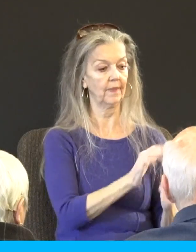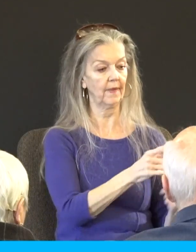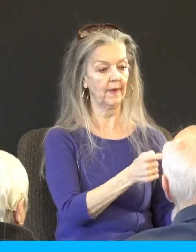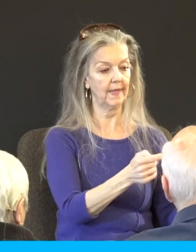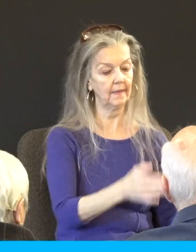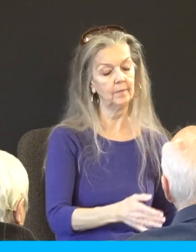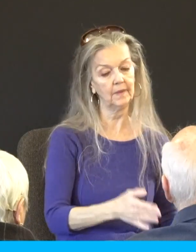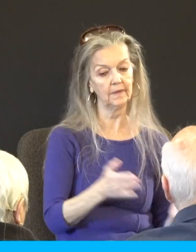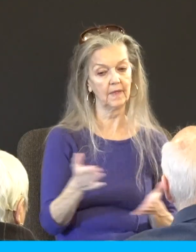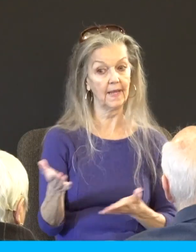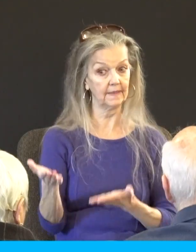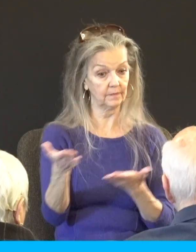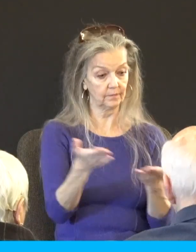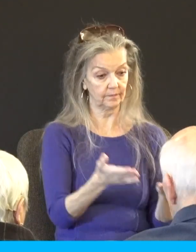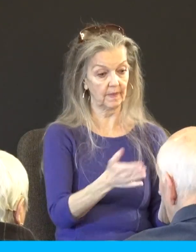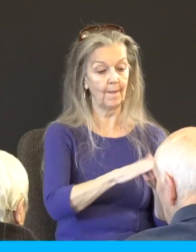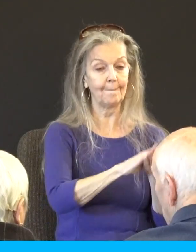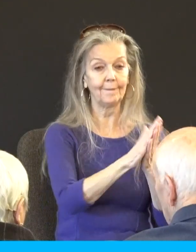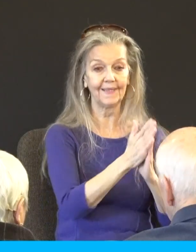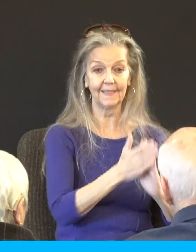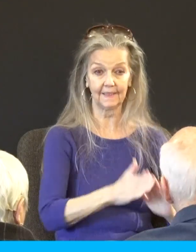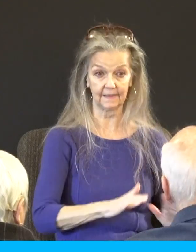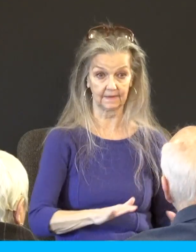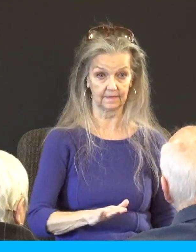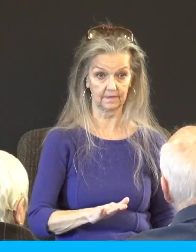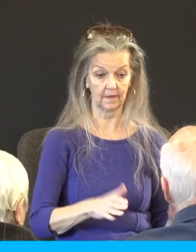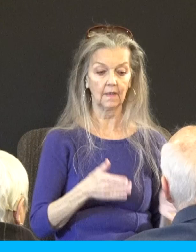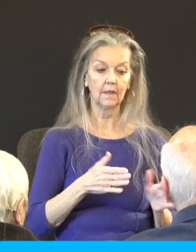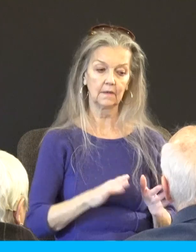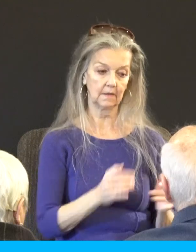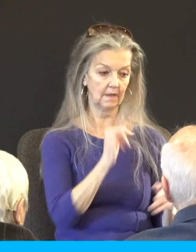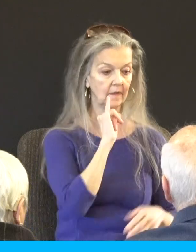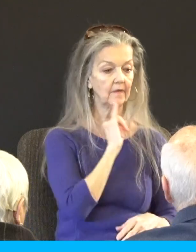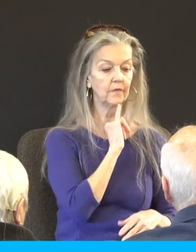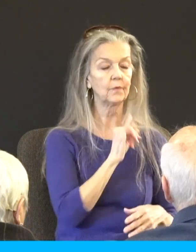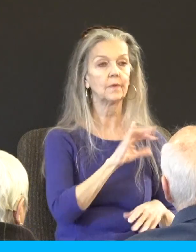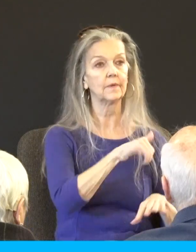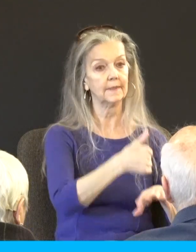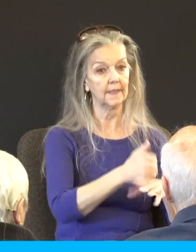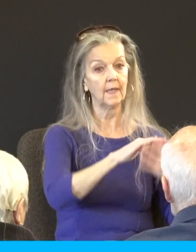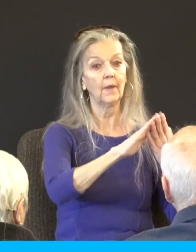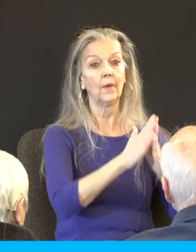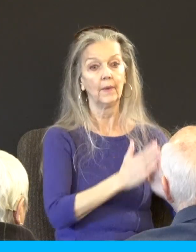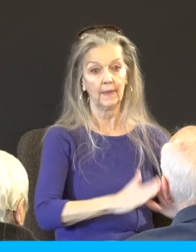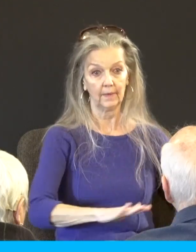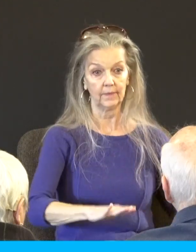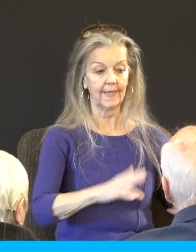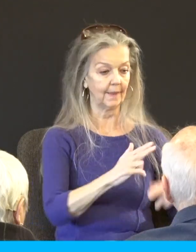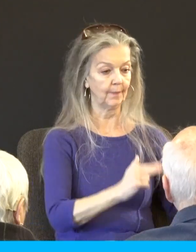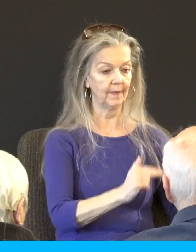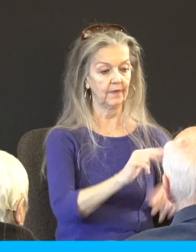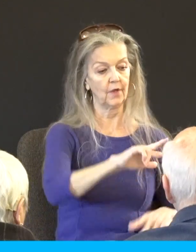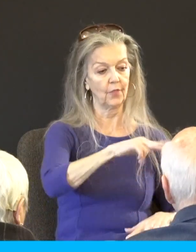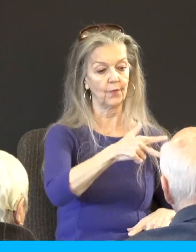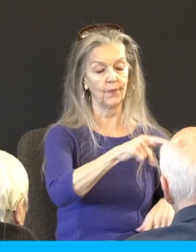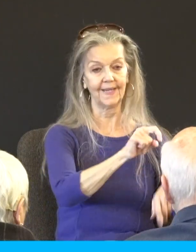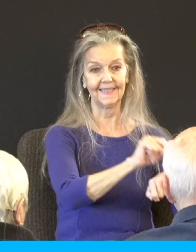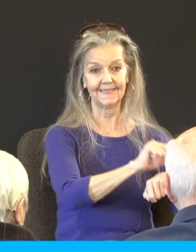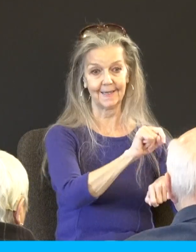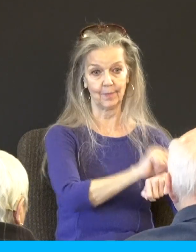there brings forth a peace agreement that allows suddenly Israel to peaceably restore and rebuild a third temple. So from a world